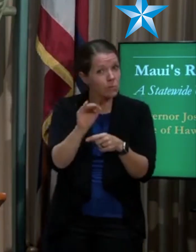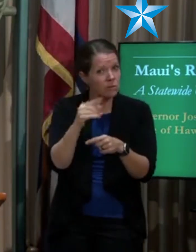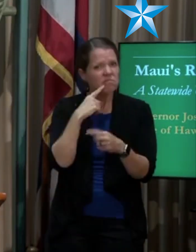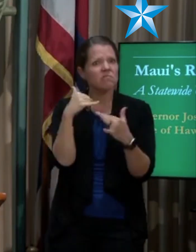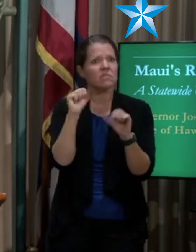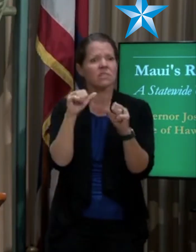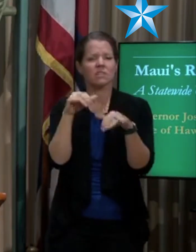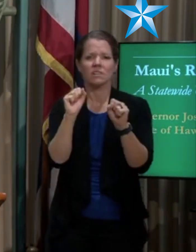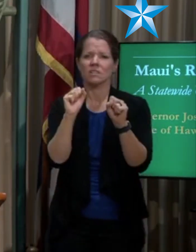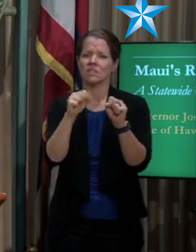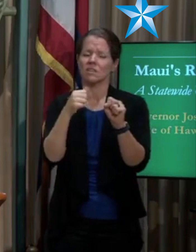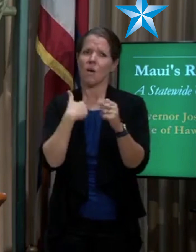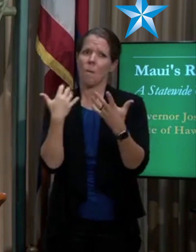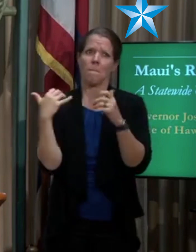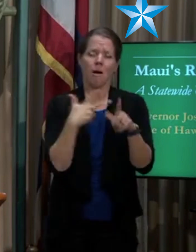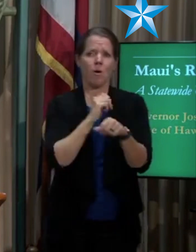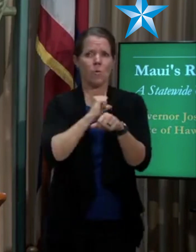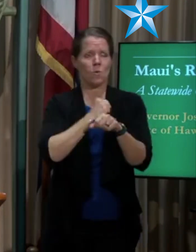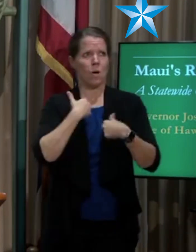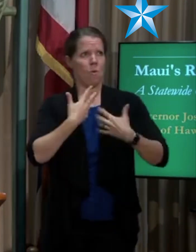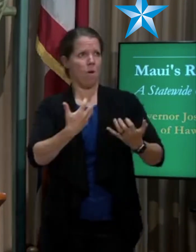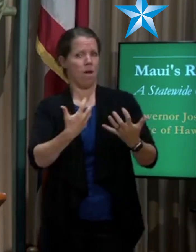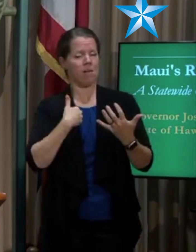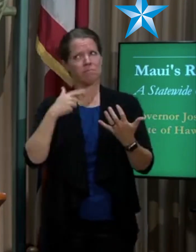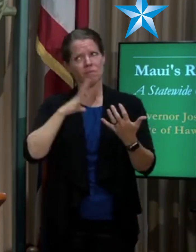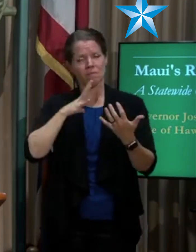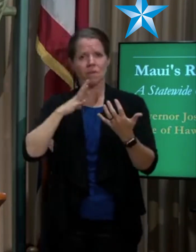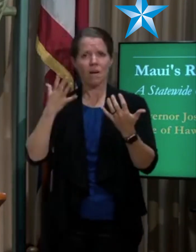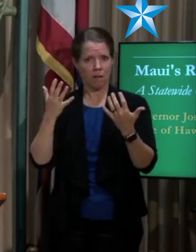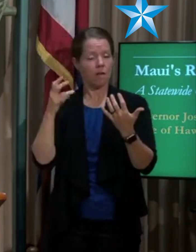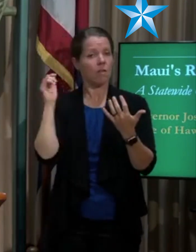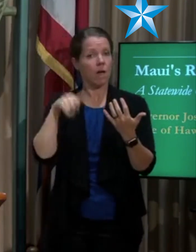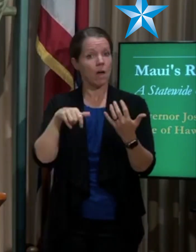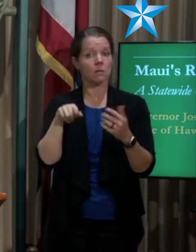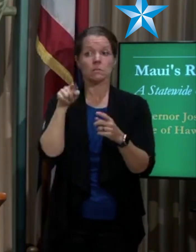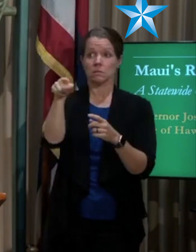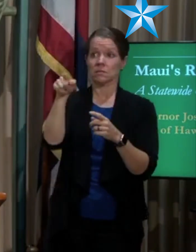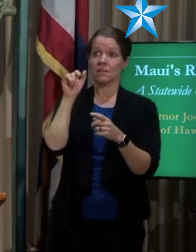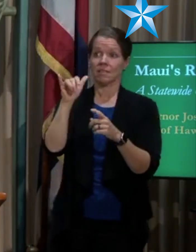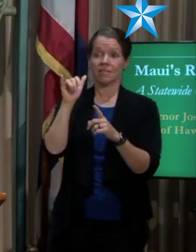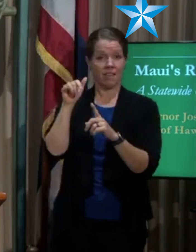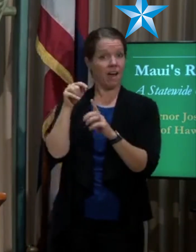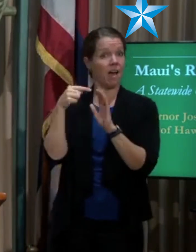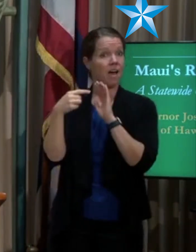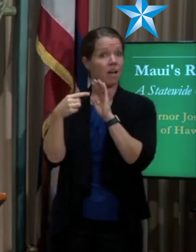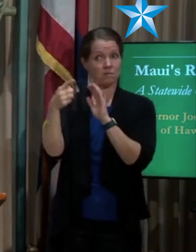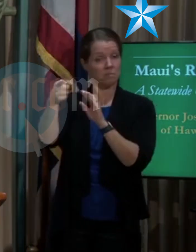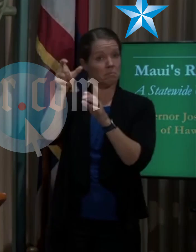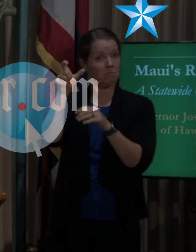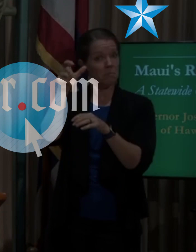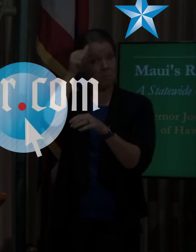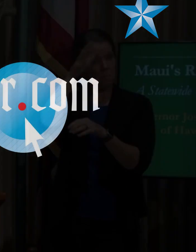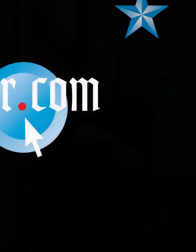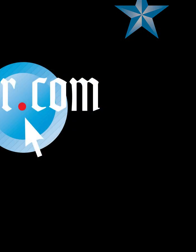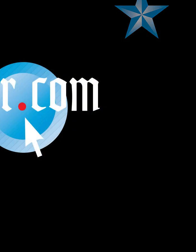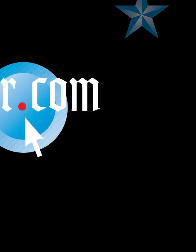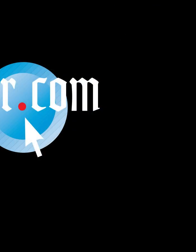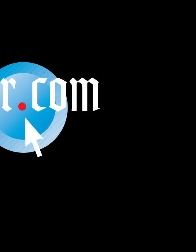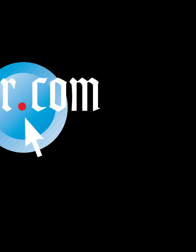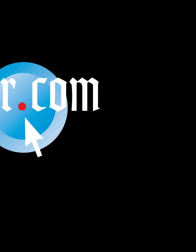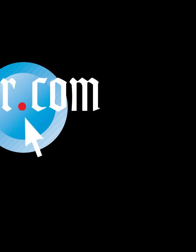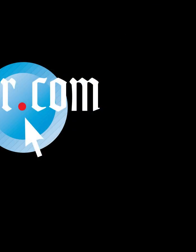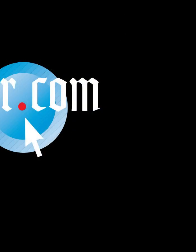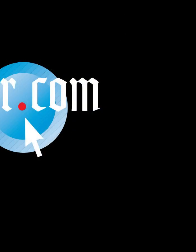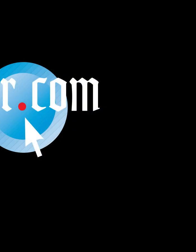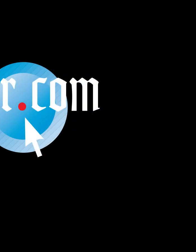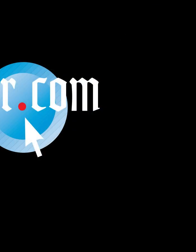recovery has to begin. But in his case, Charles and his family will still be housed. We'll make sure that happens. At this point we'll have